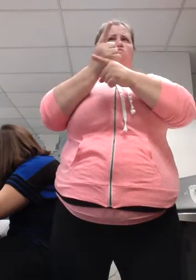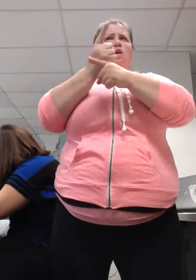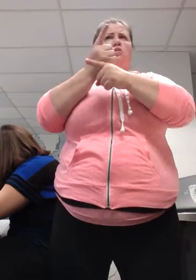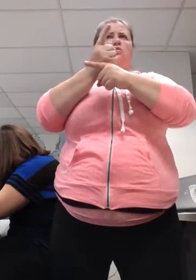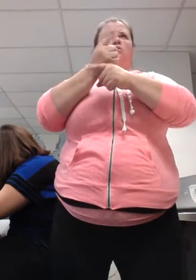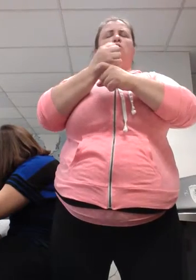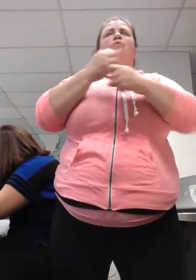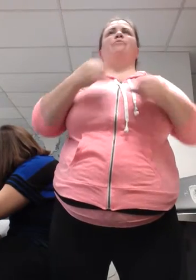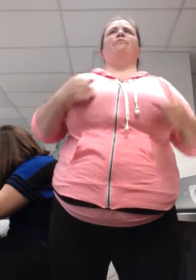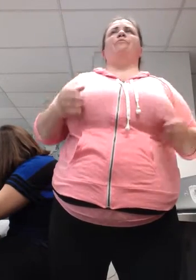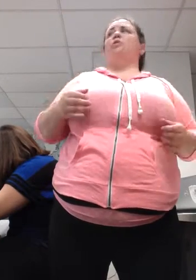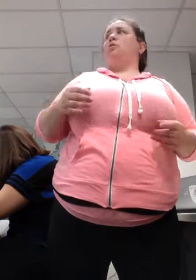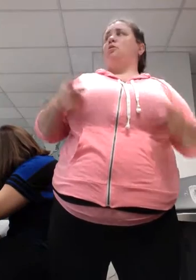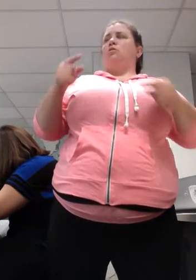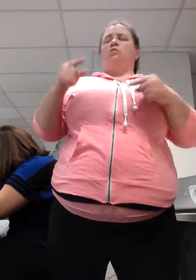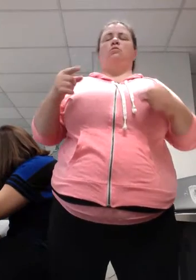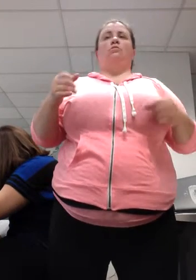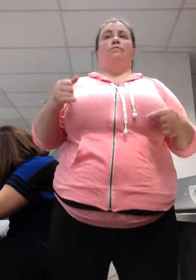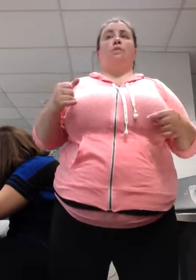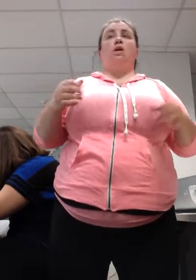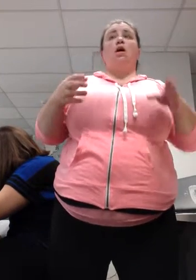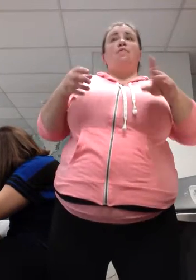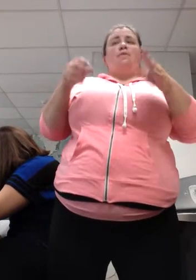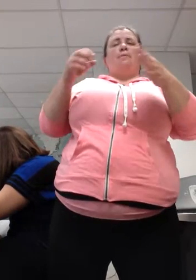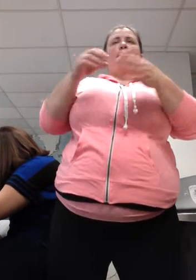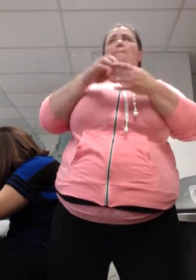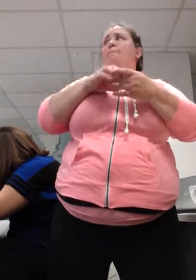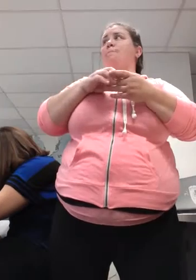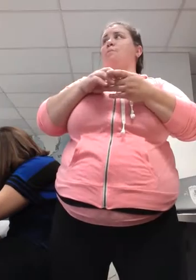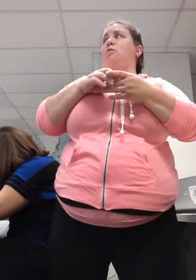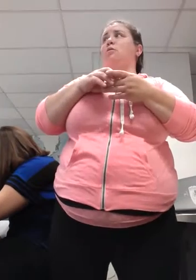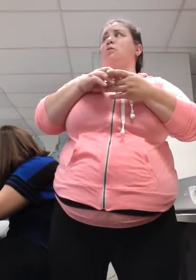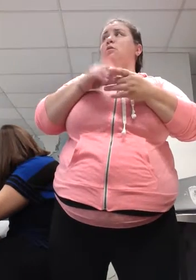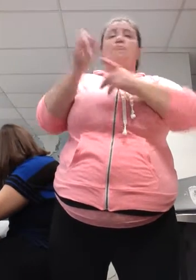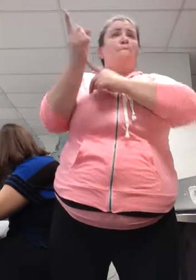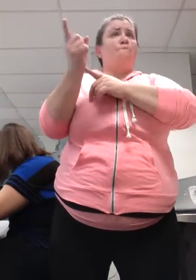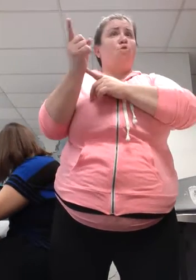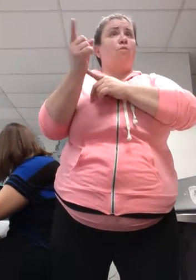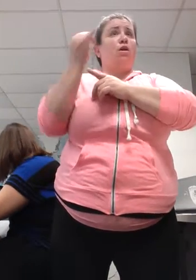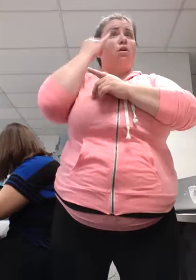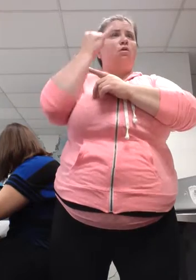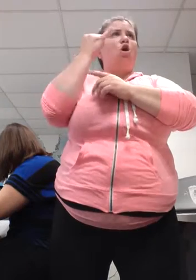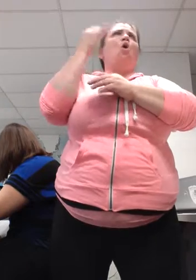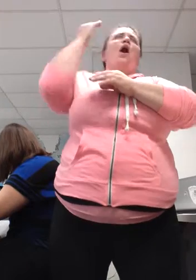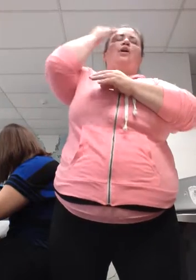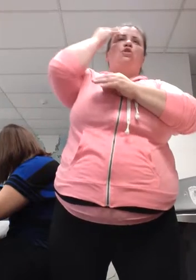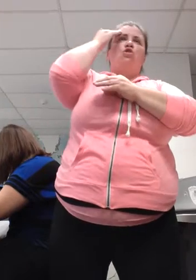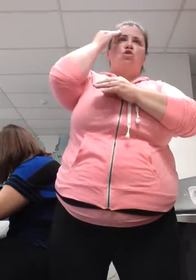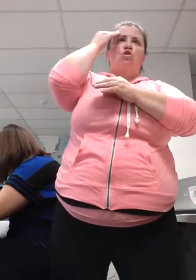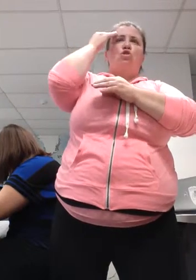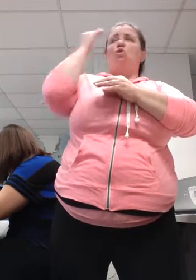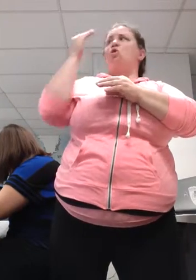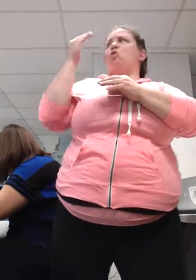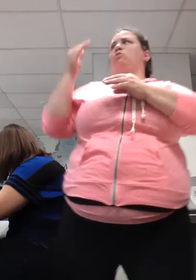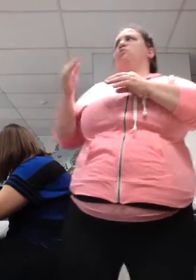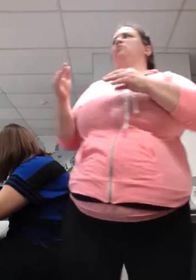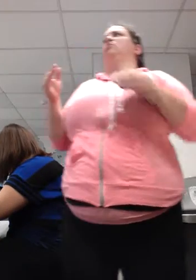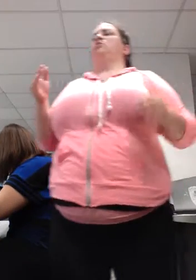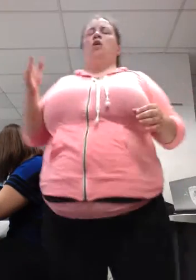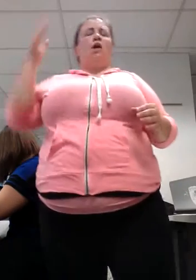wrong in the moment. I think Becky, we talked about this earlier. She signed ticket instead of article and she's like, I know. I